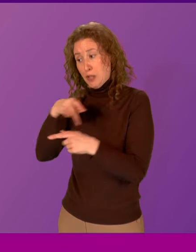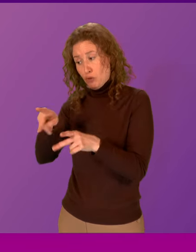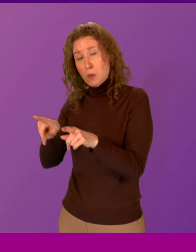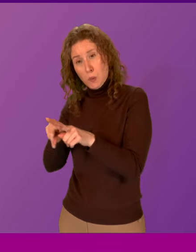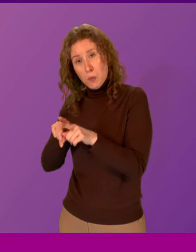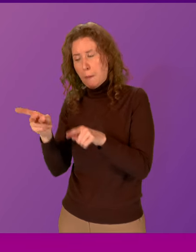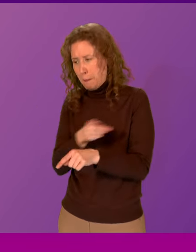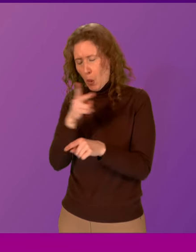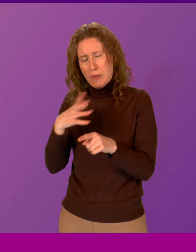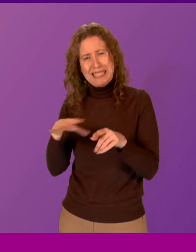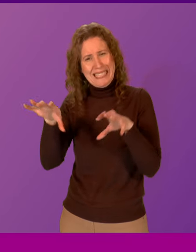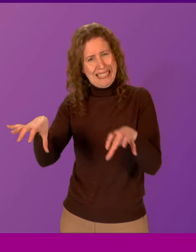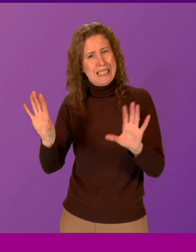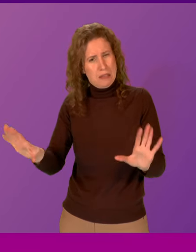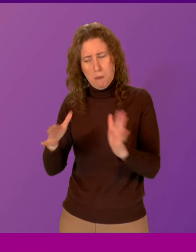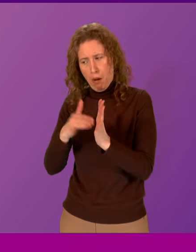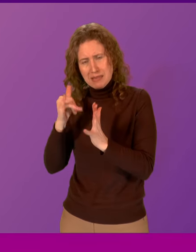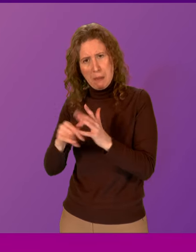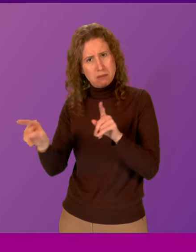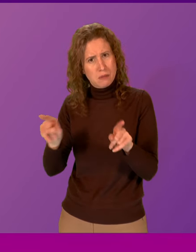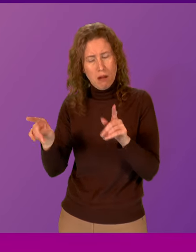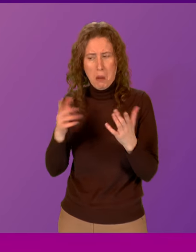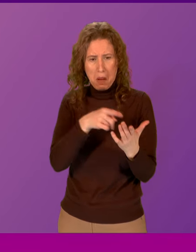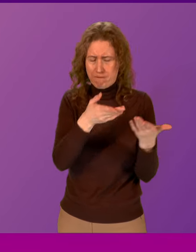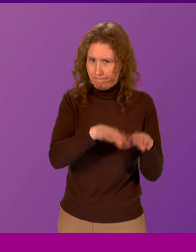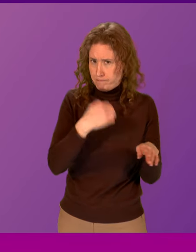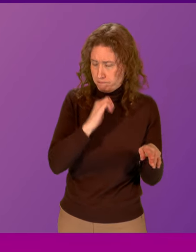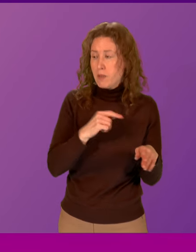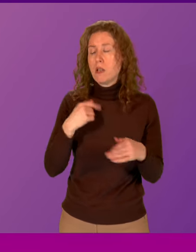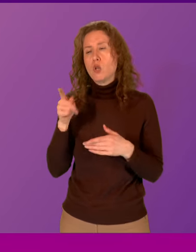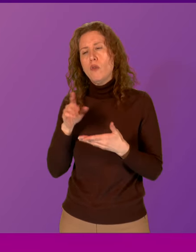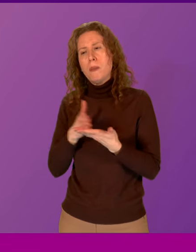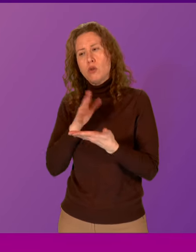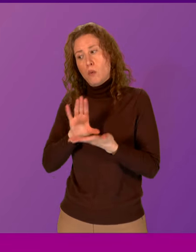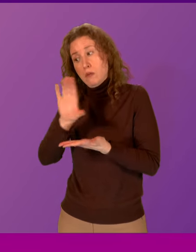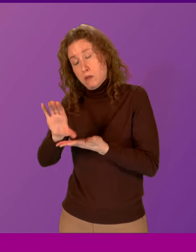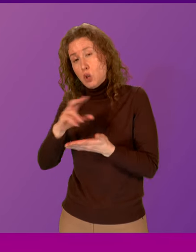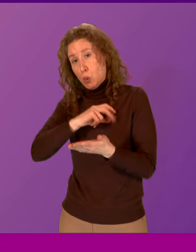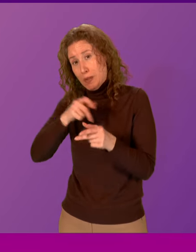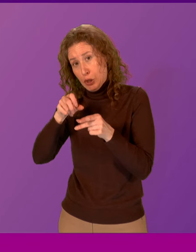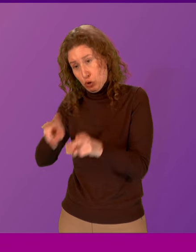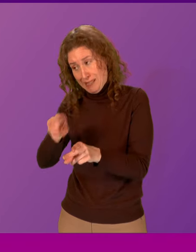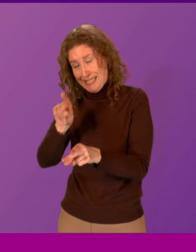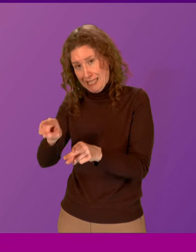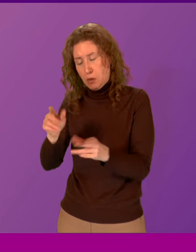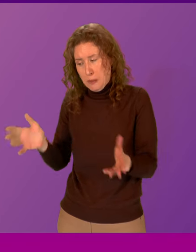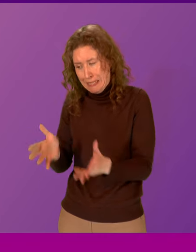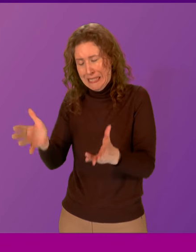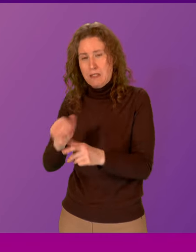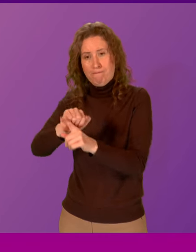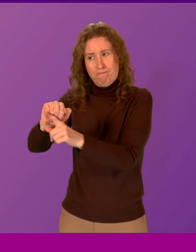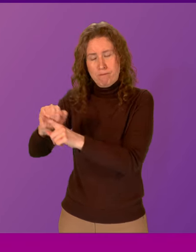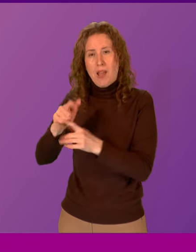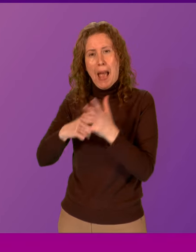The First Minister has previously ensured investment in the Our Union Street project to help with regeneration